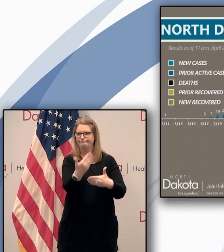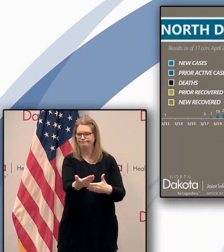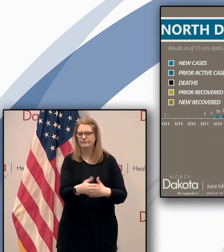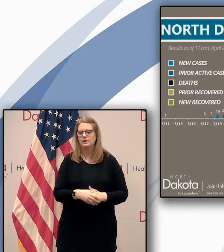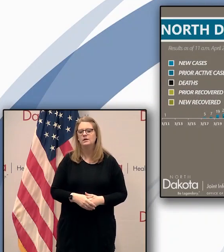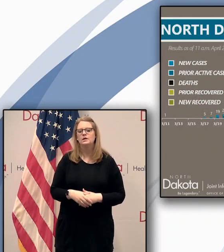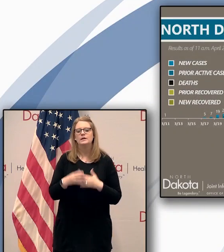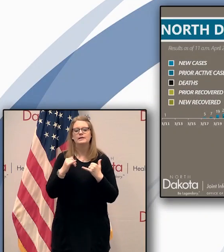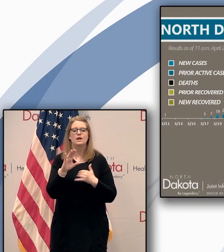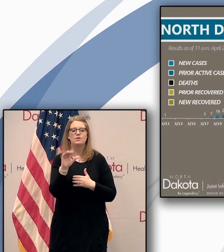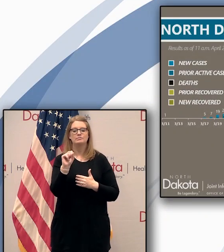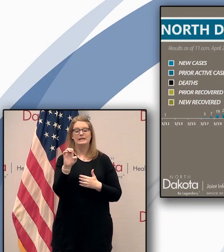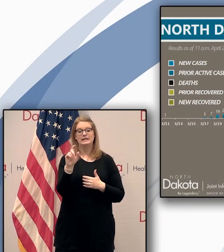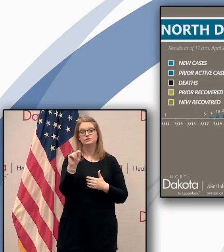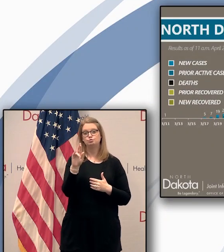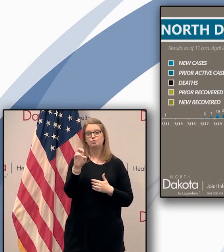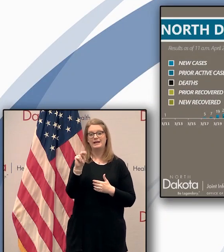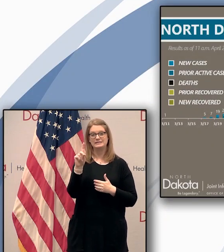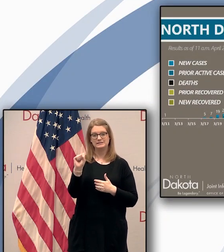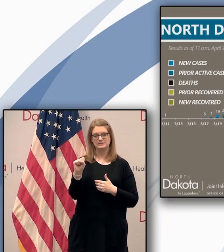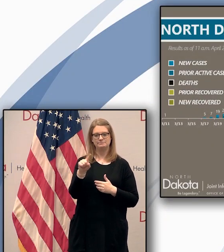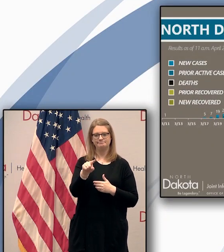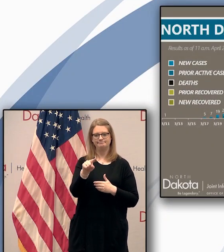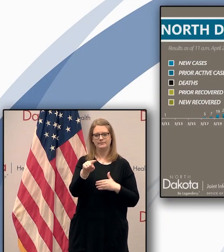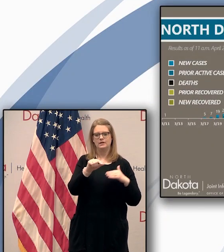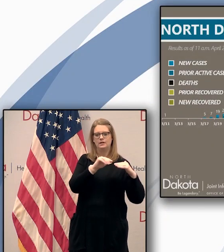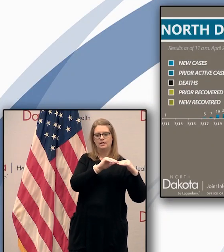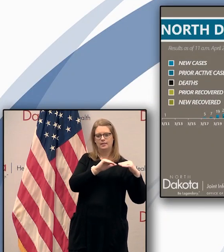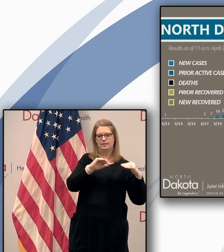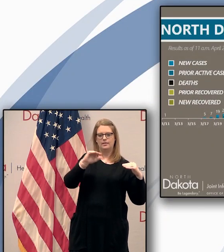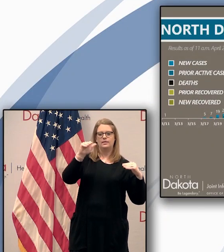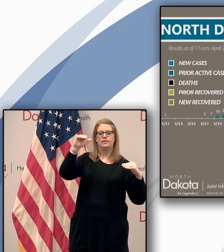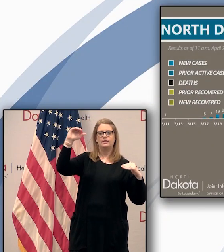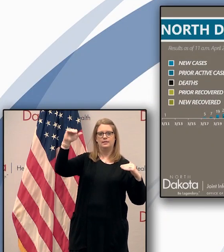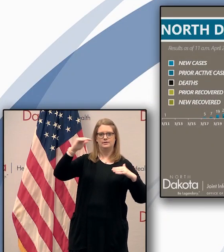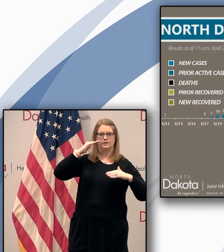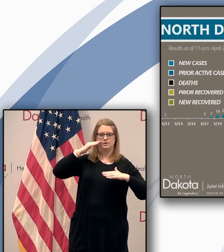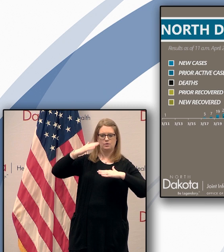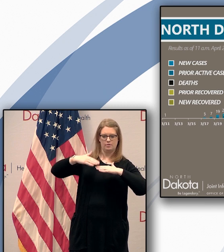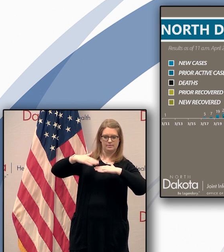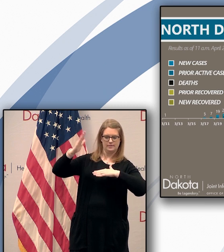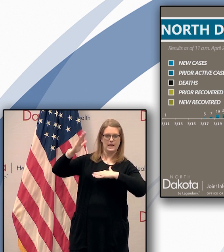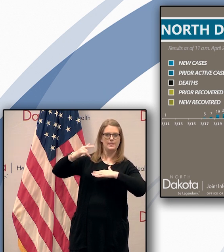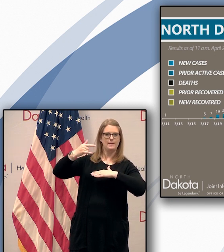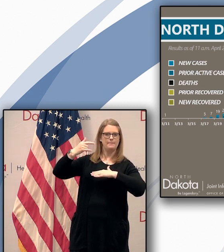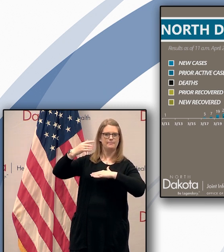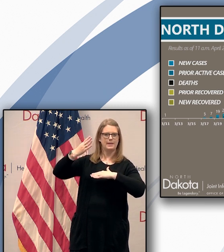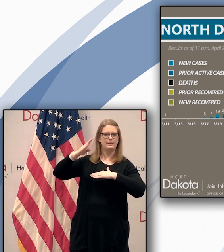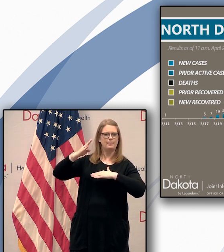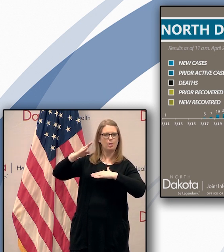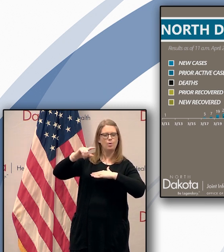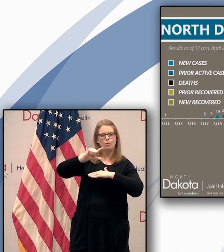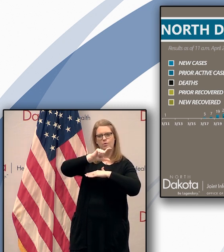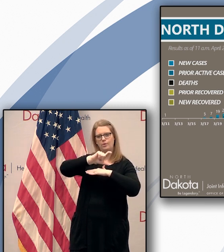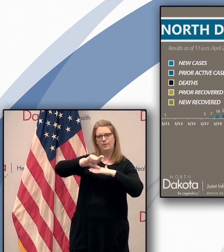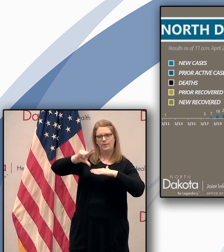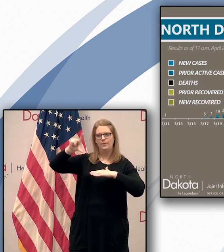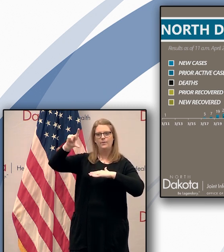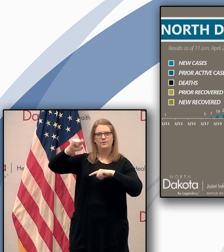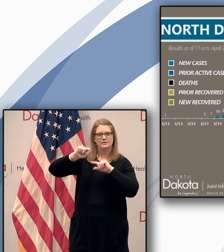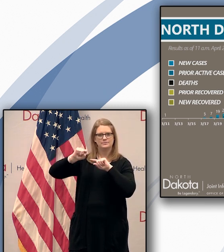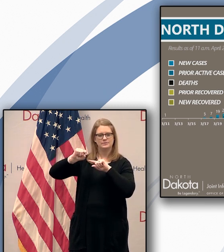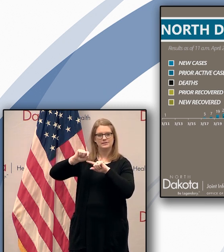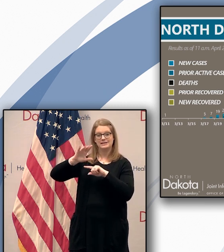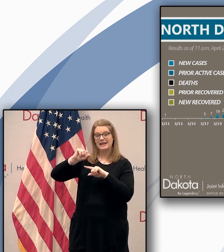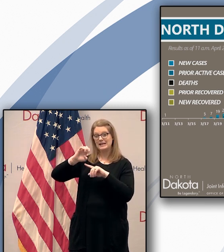slide this is again above the line in the turquoise are the cases that